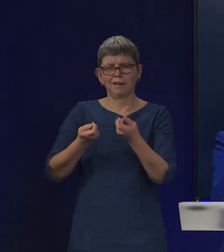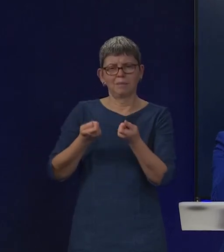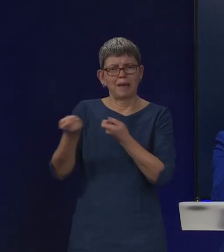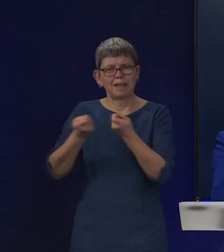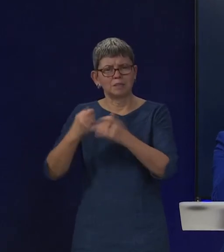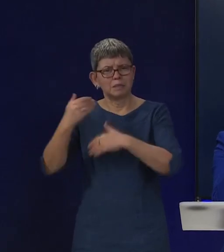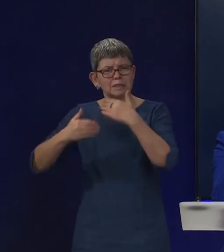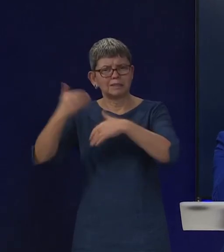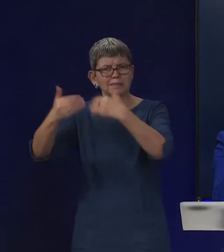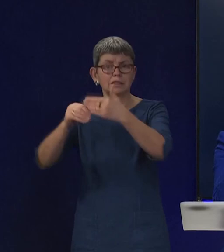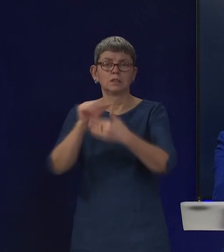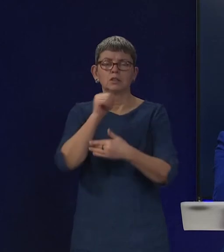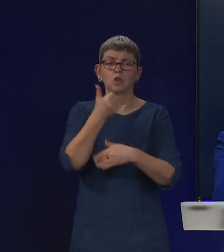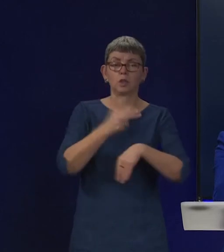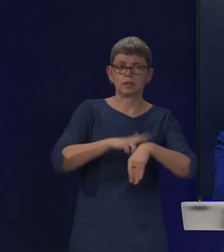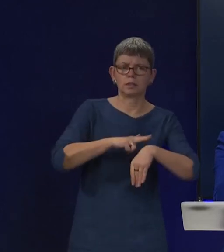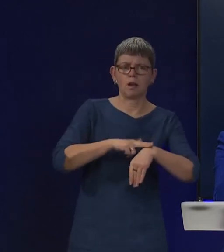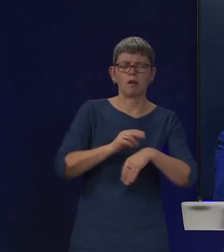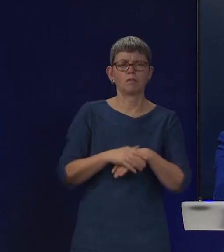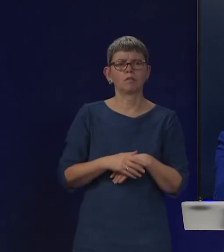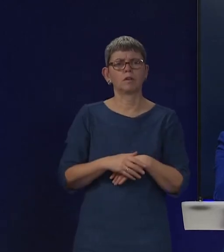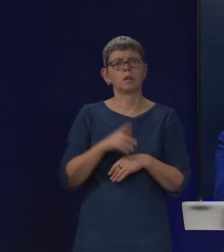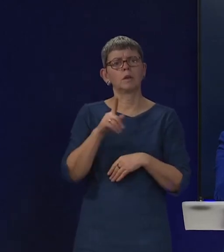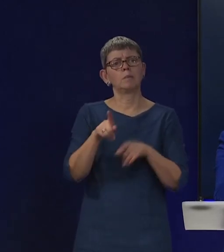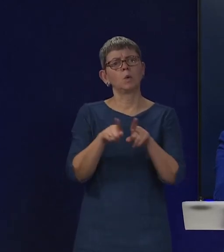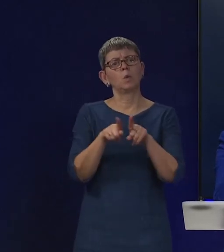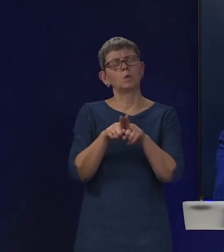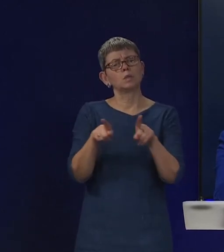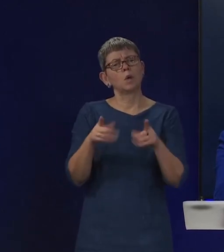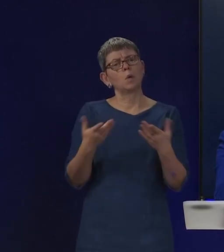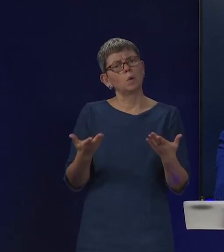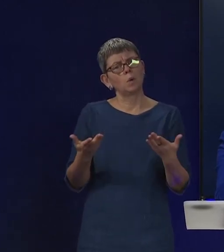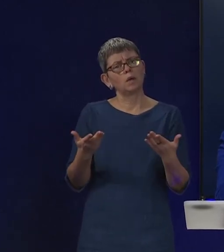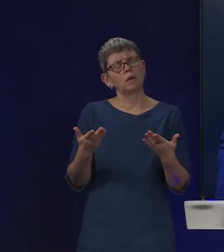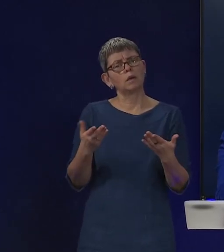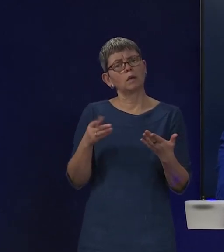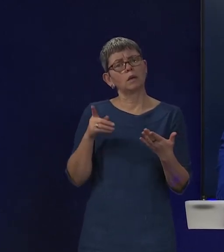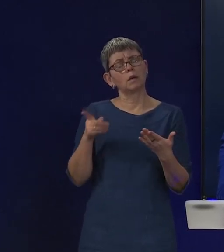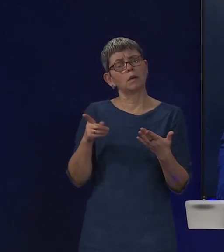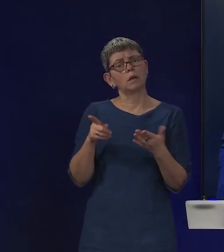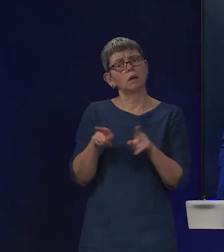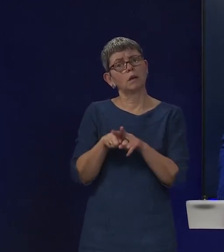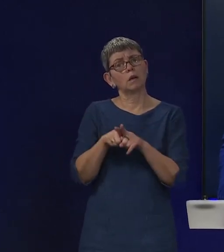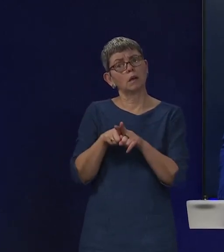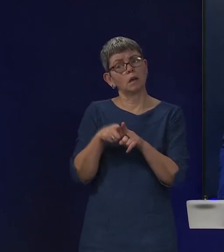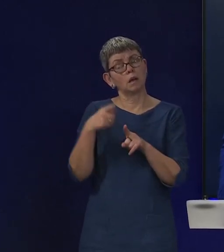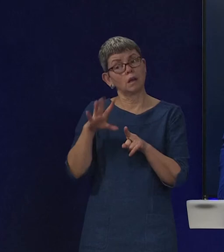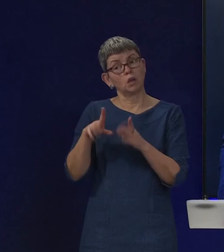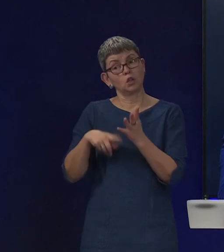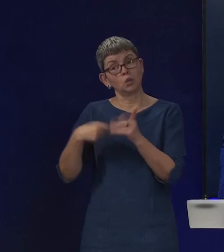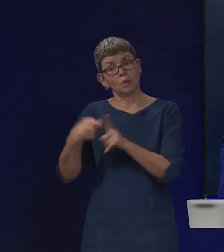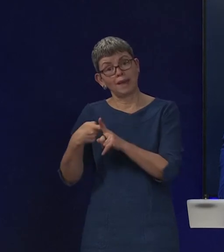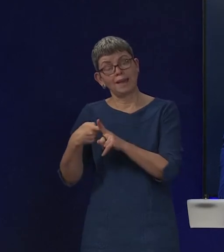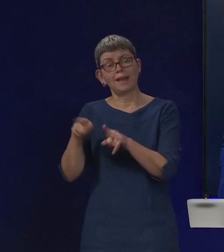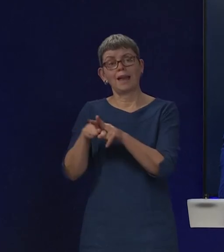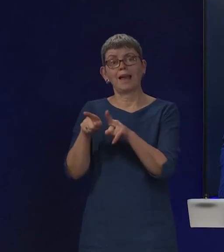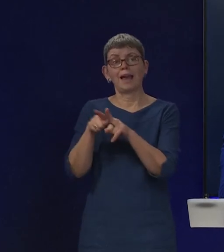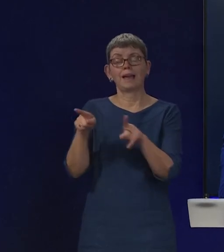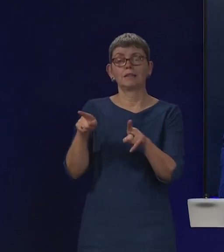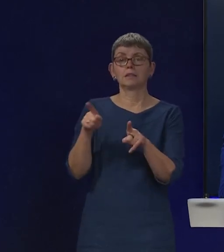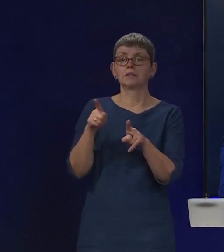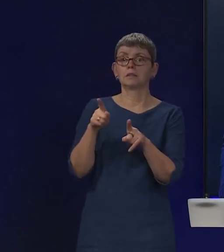just going back to James's question, when he was on LBC this morning, he accused your government and the UK government of using the GRR bill